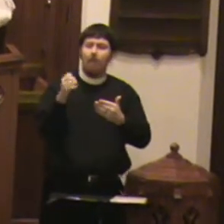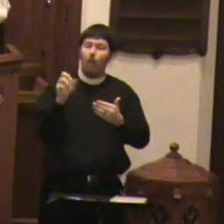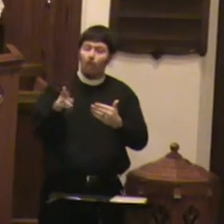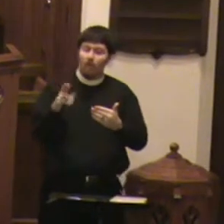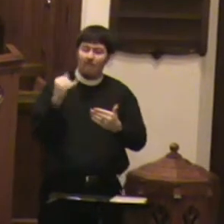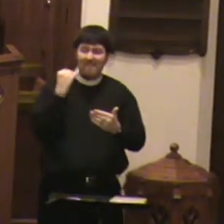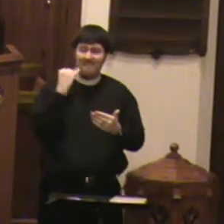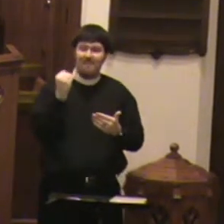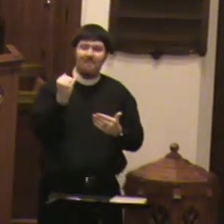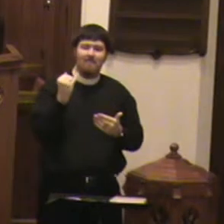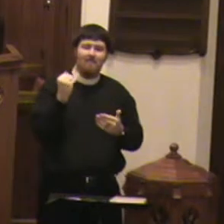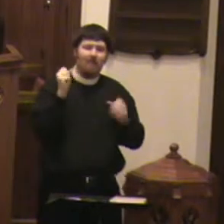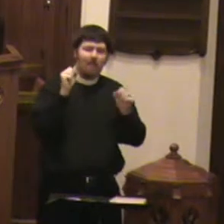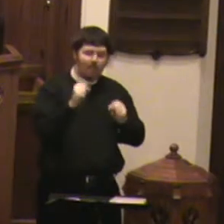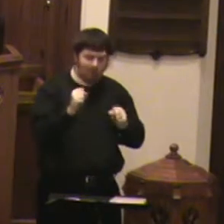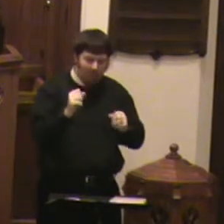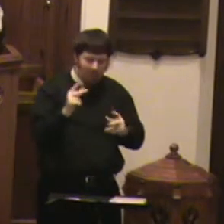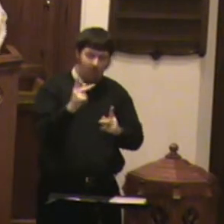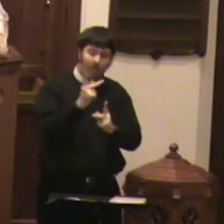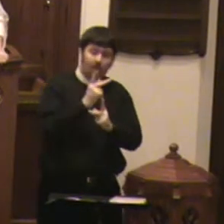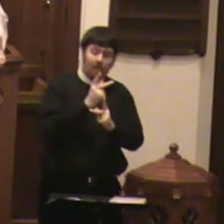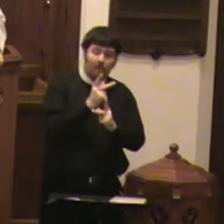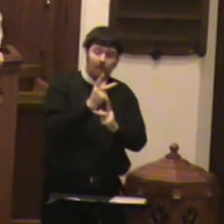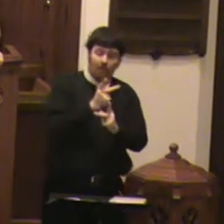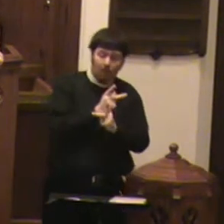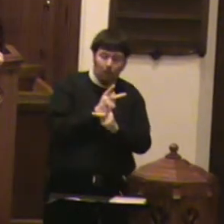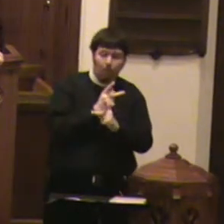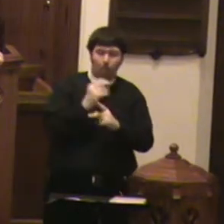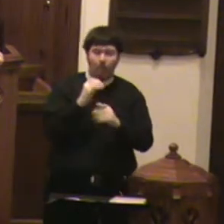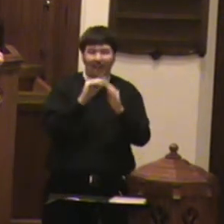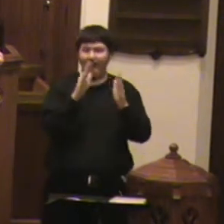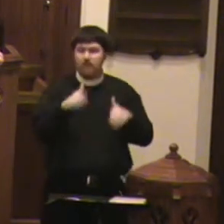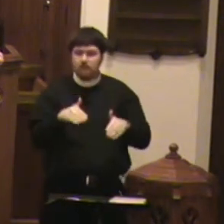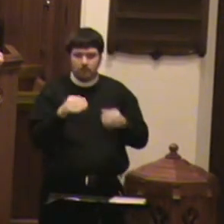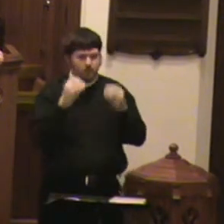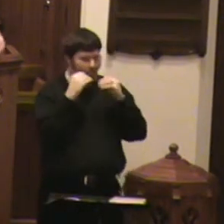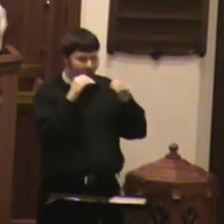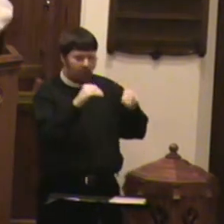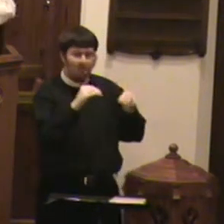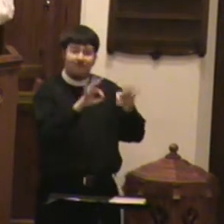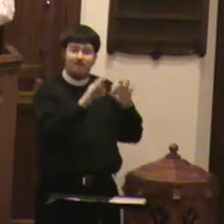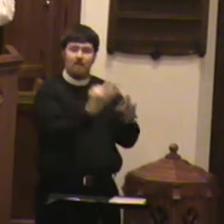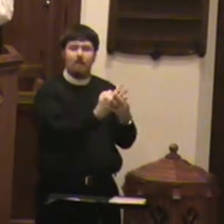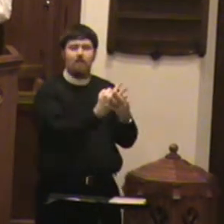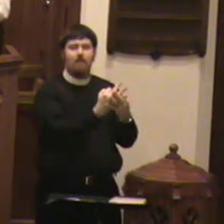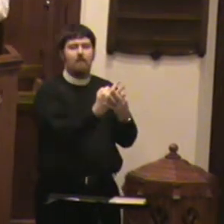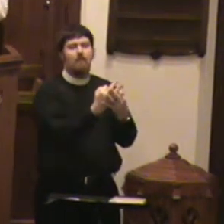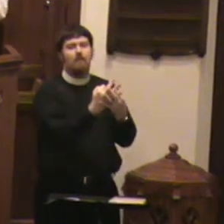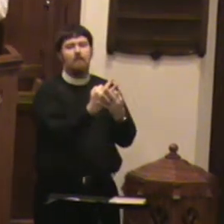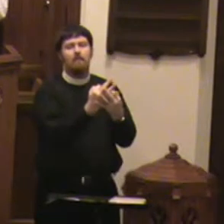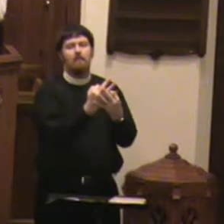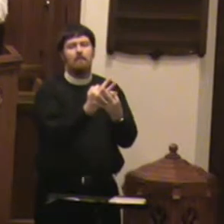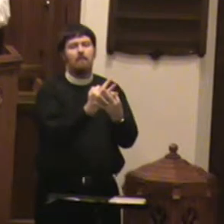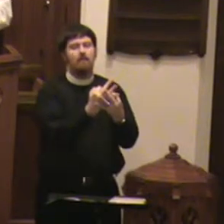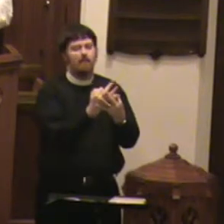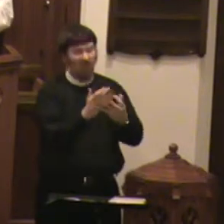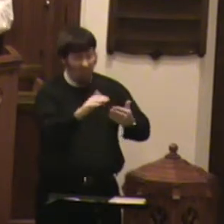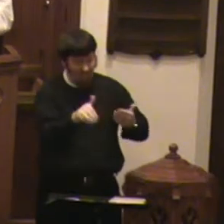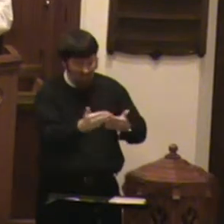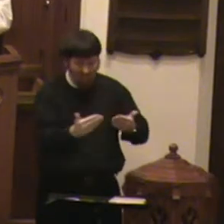going to be able to keep their house or keep their family. And all of this has a profound effect